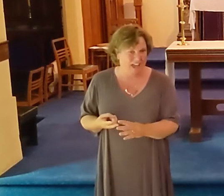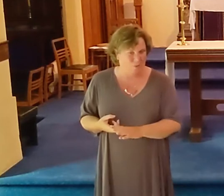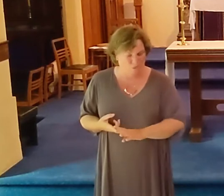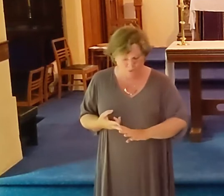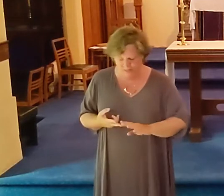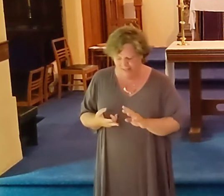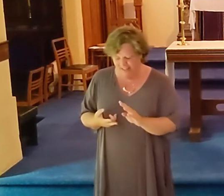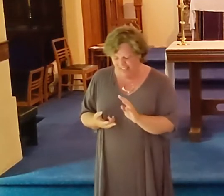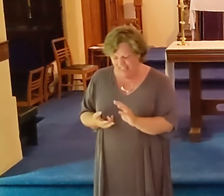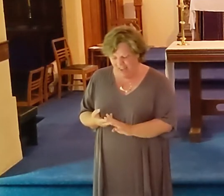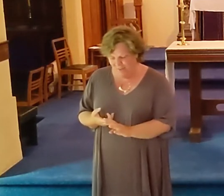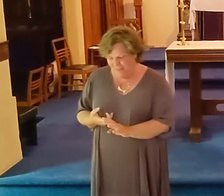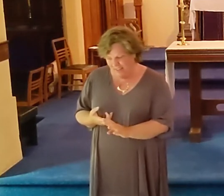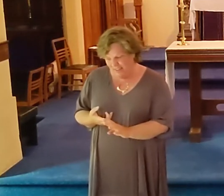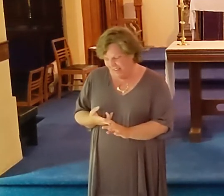cuss at all.